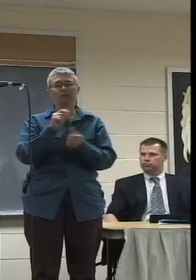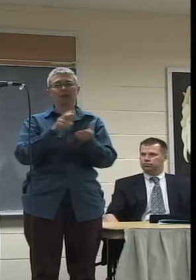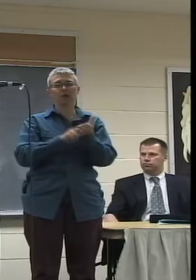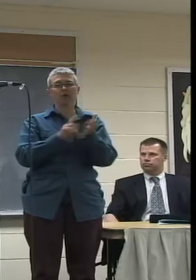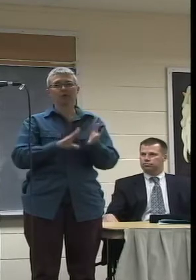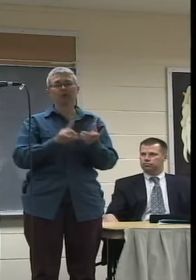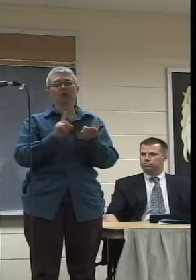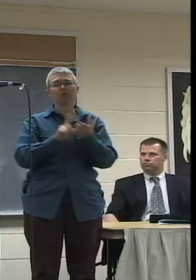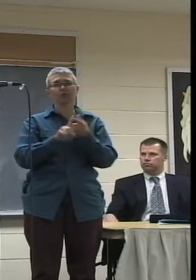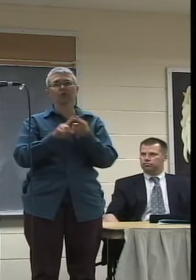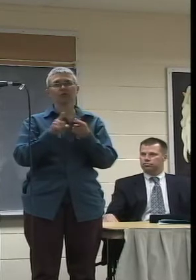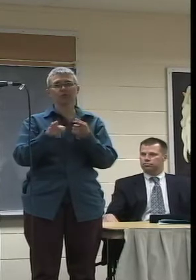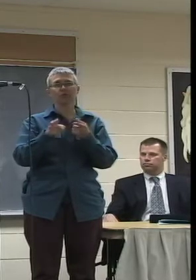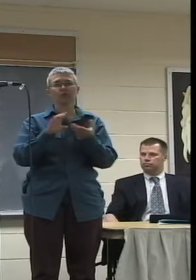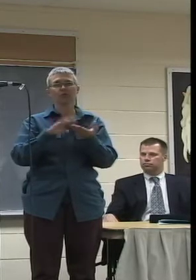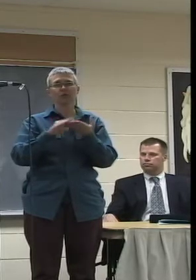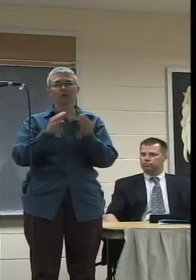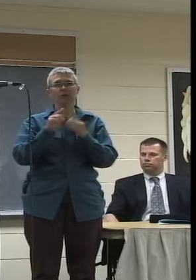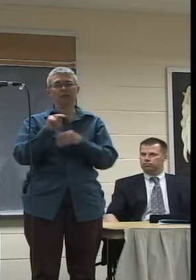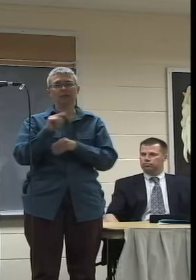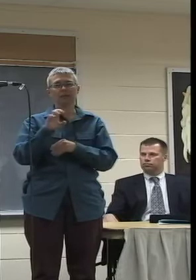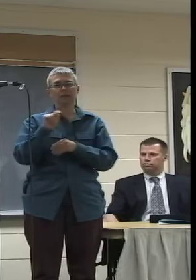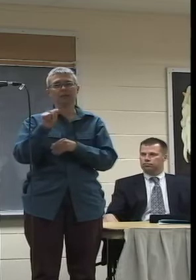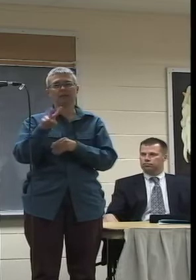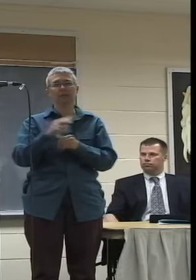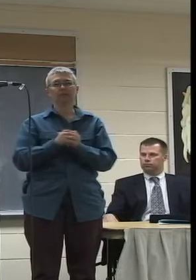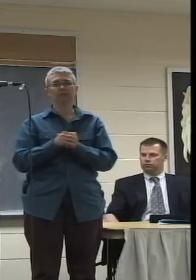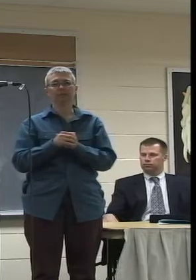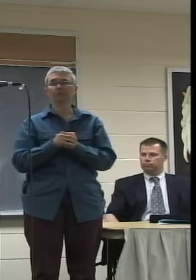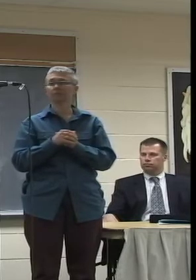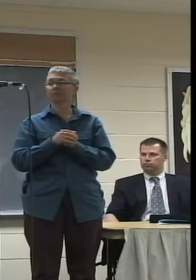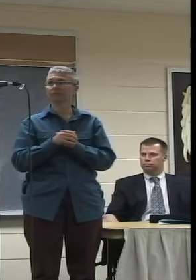to the community television station.